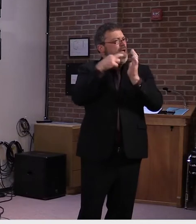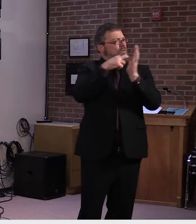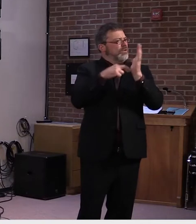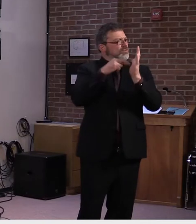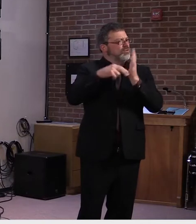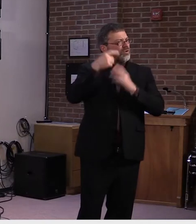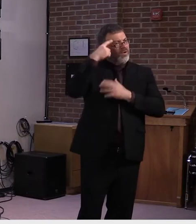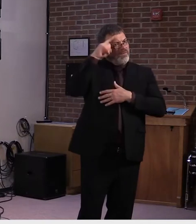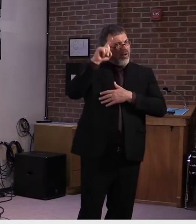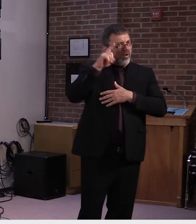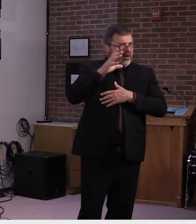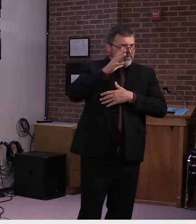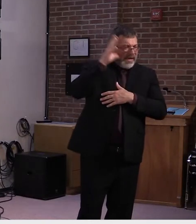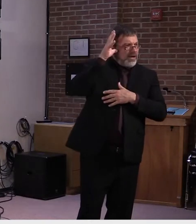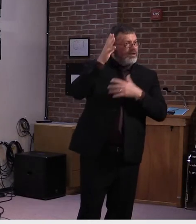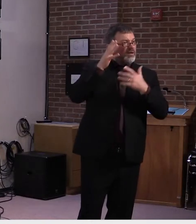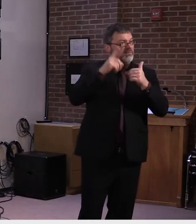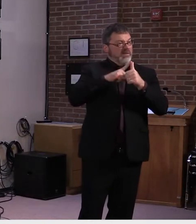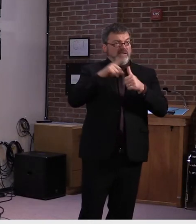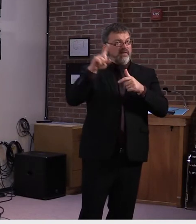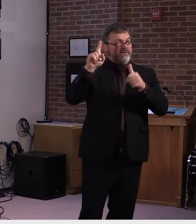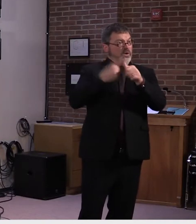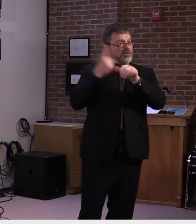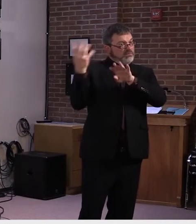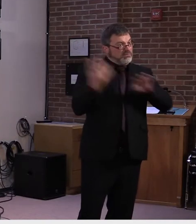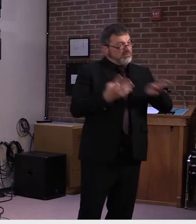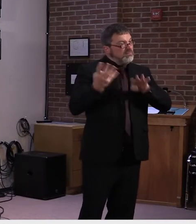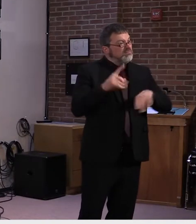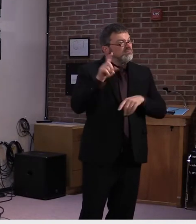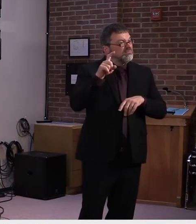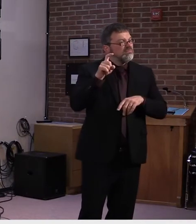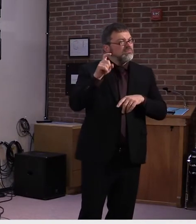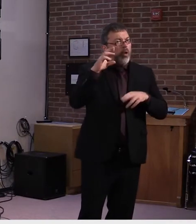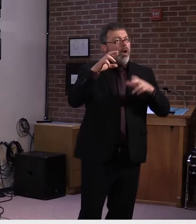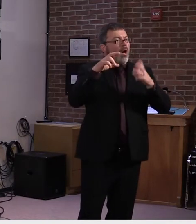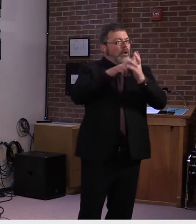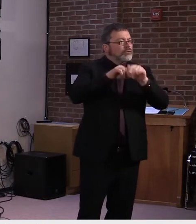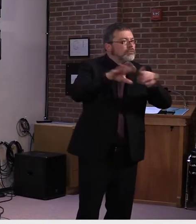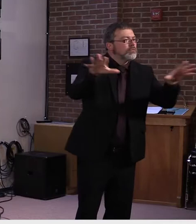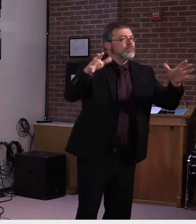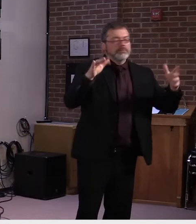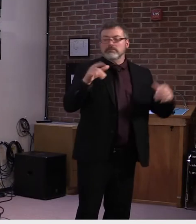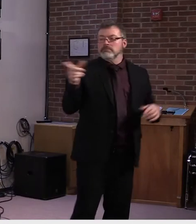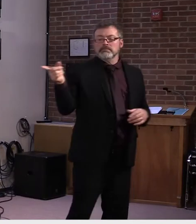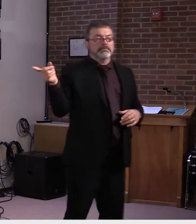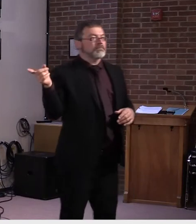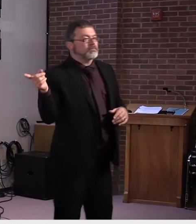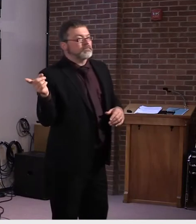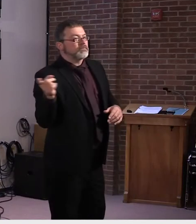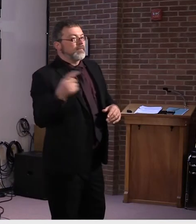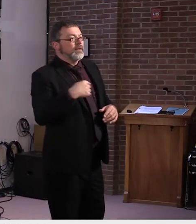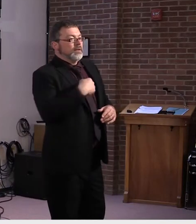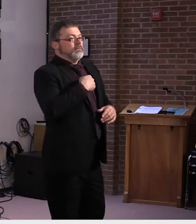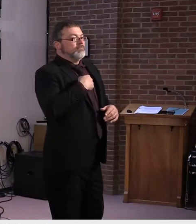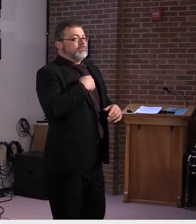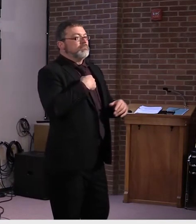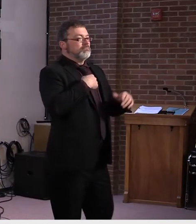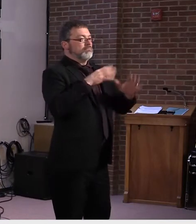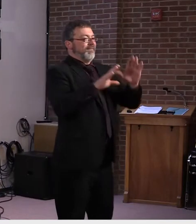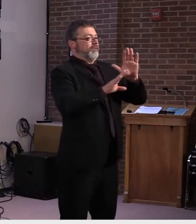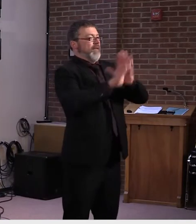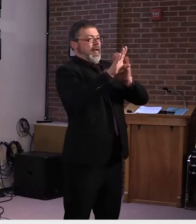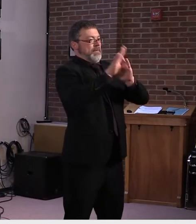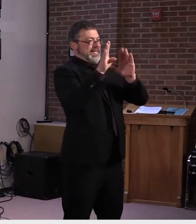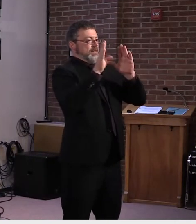we haven't, we're putting together those aspects of those particulars of the program now, but I would assume that